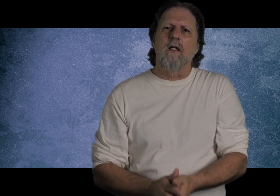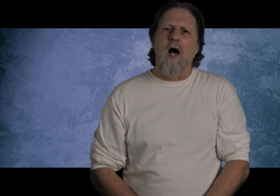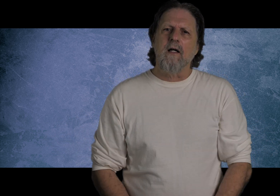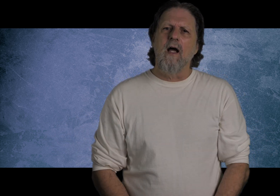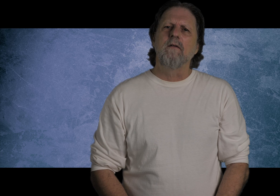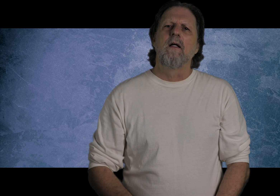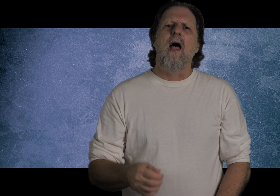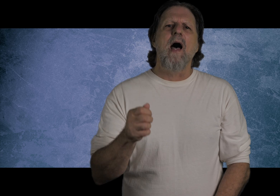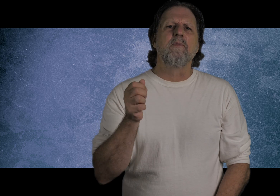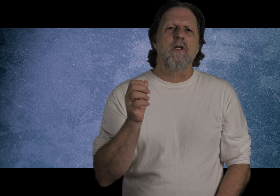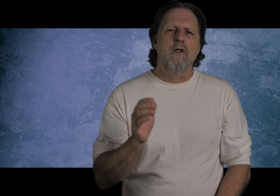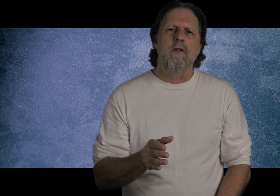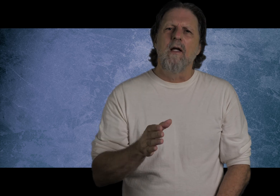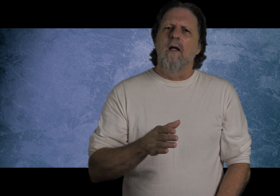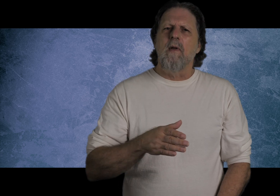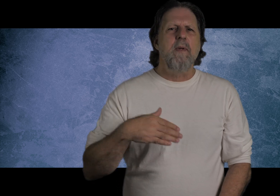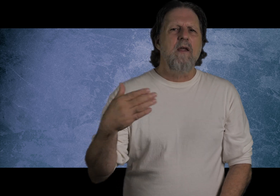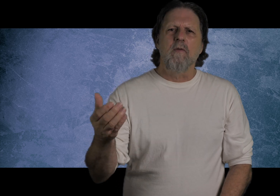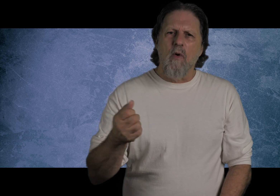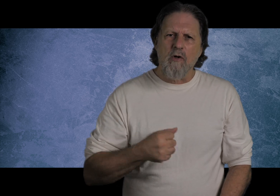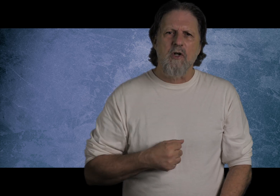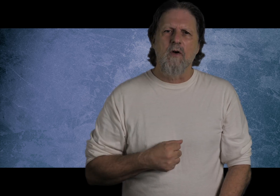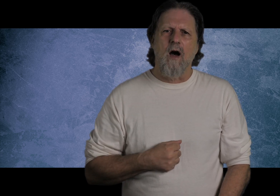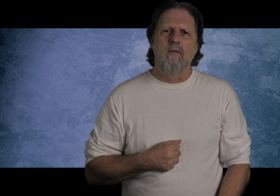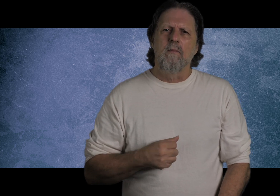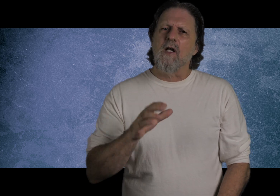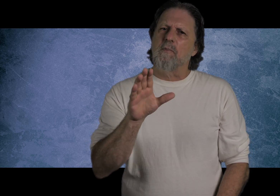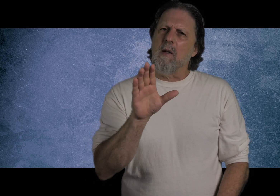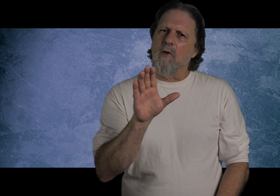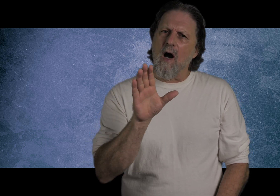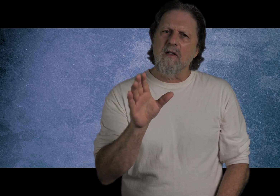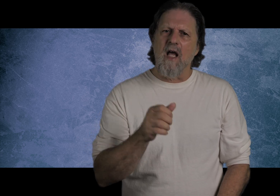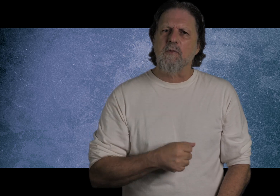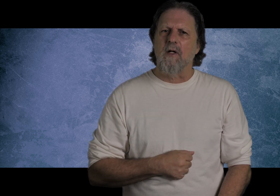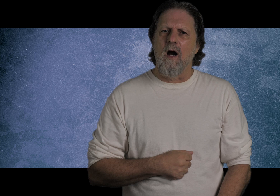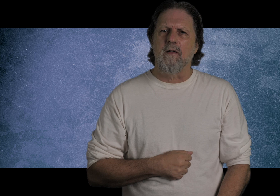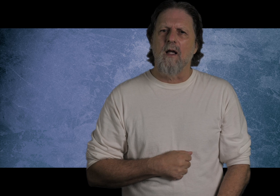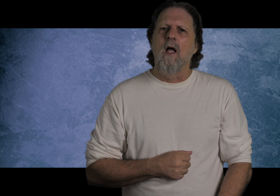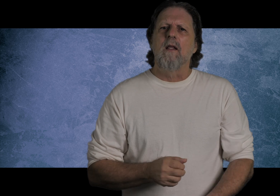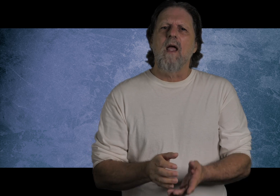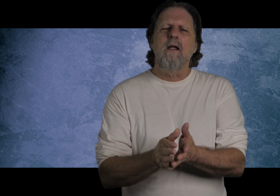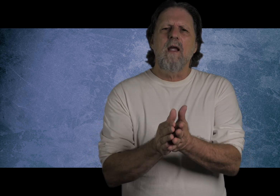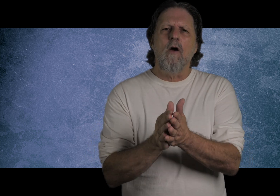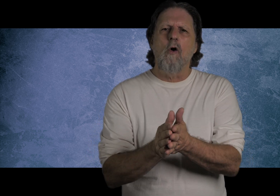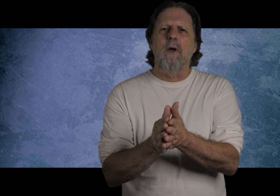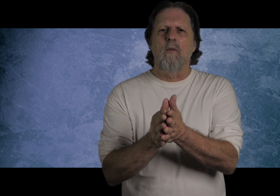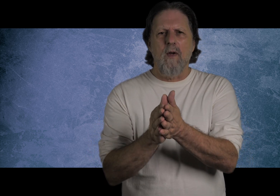a lockdown? Absolutely. Maybe even more so now. Because people are desperate, aren't they? They need hope, and we